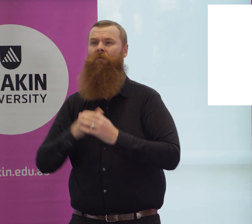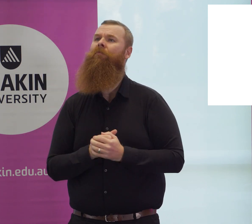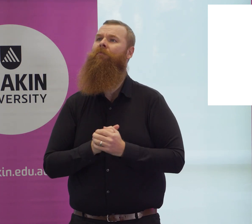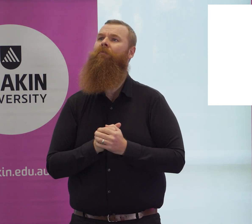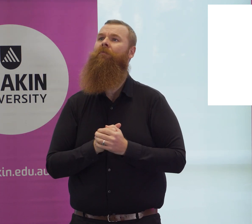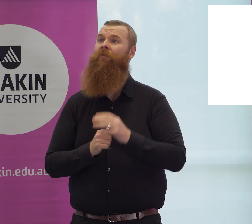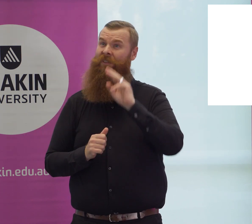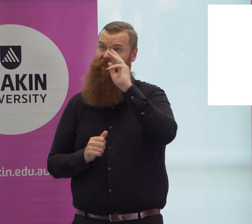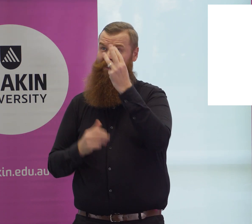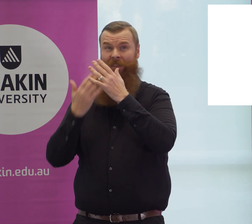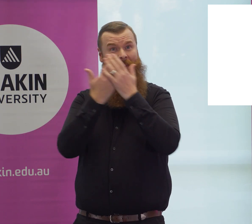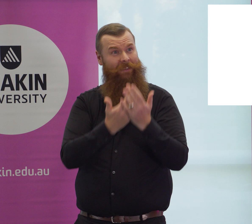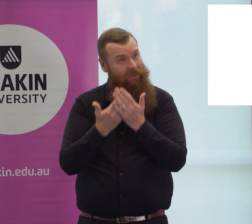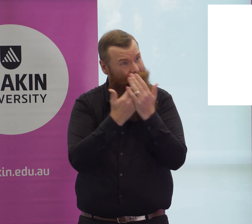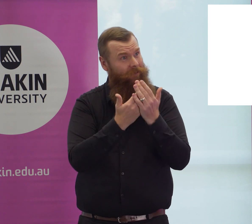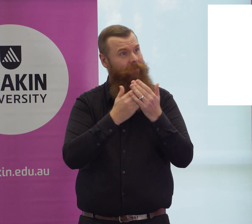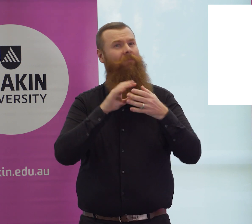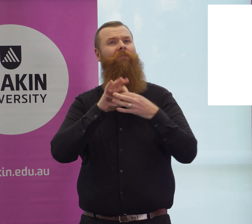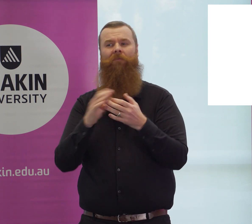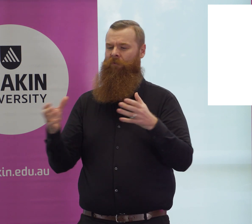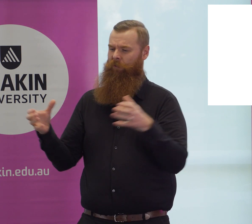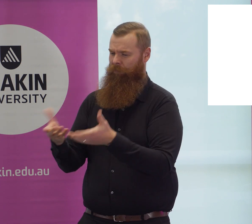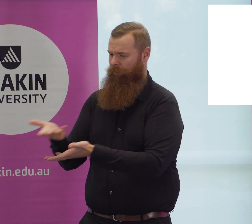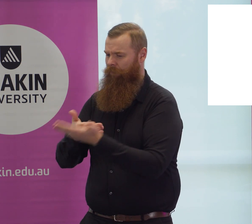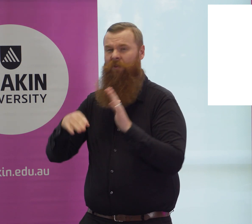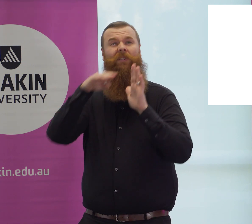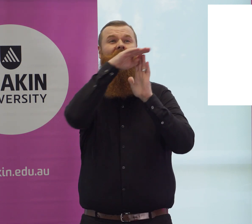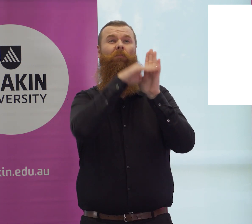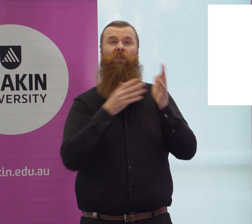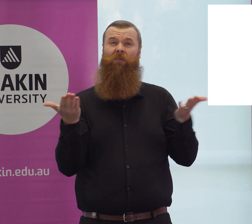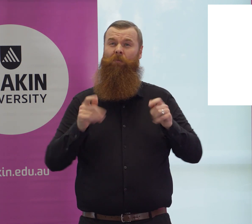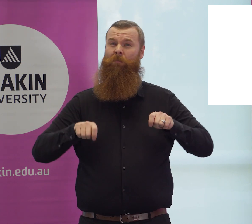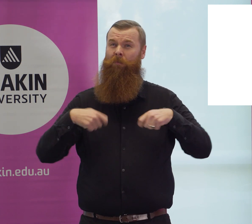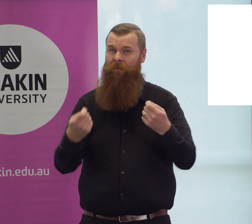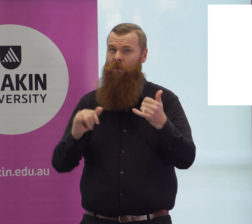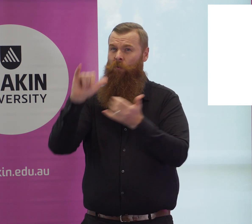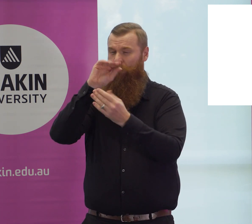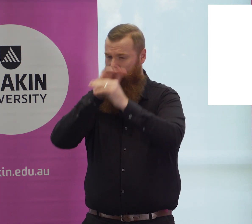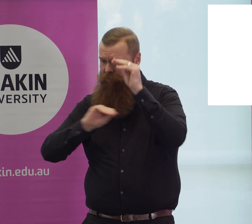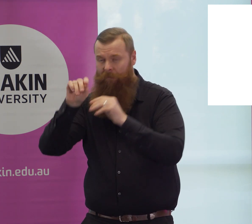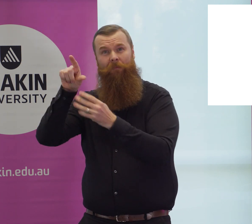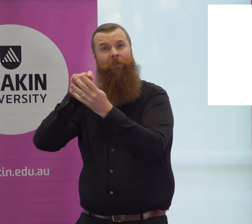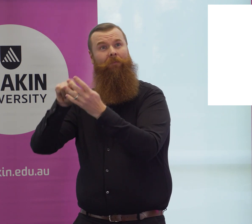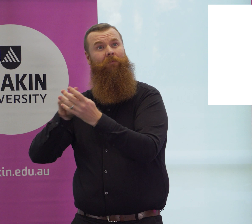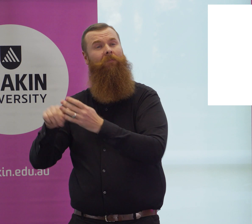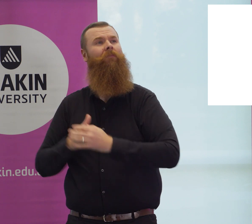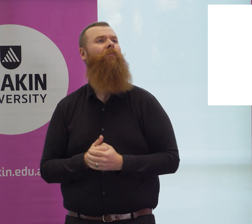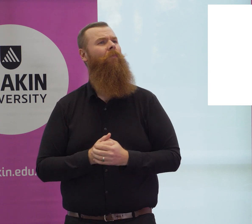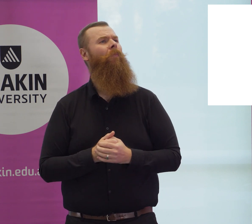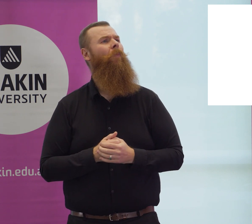mental health in adulthood. In the third study, I will develop a series of statements to be ranked by deaf